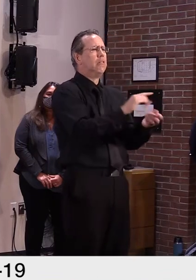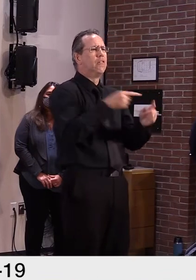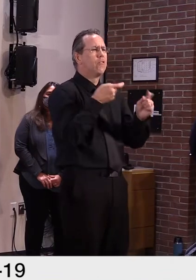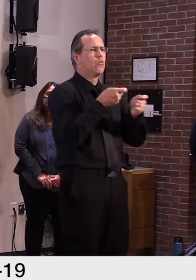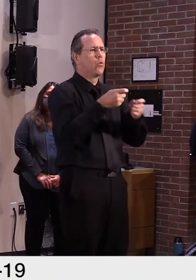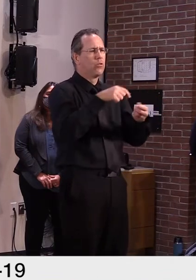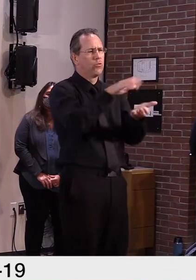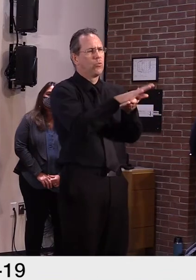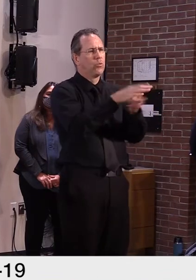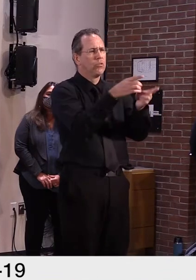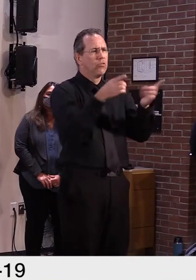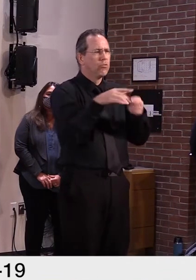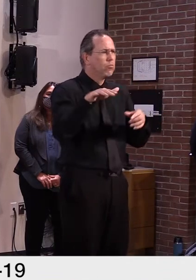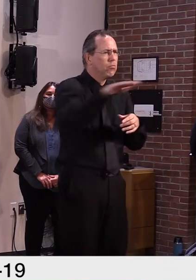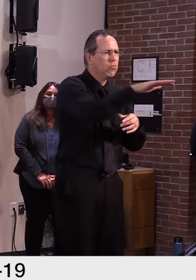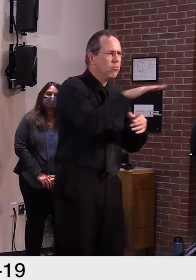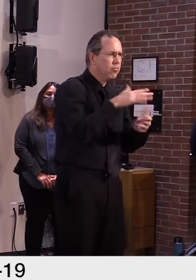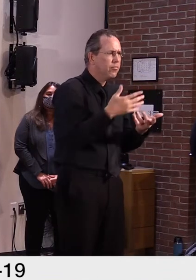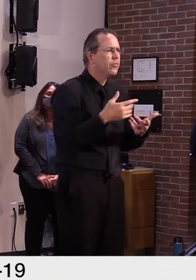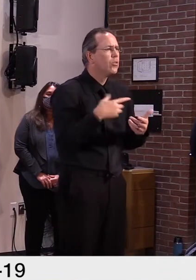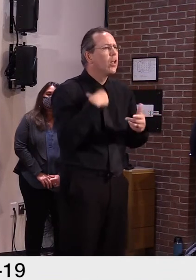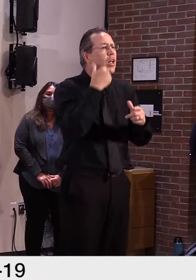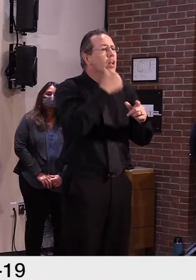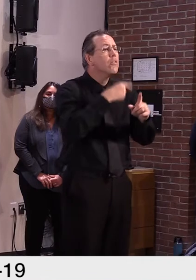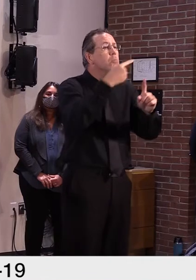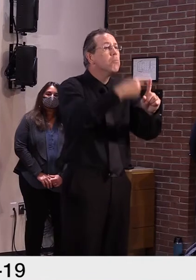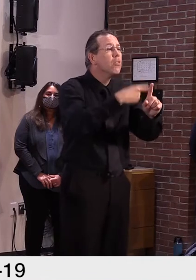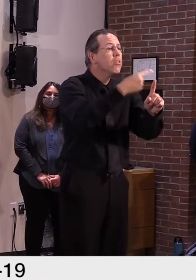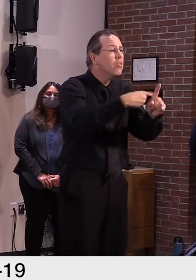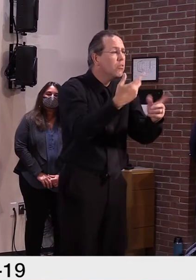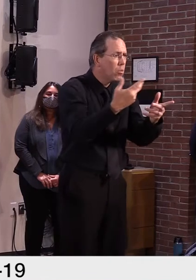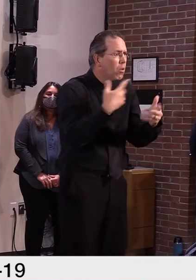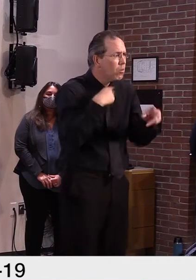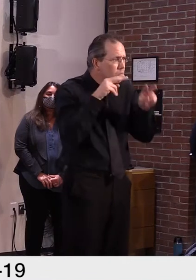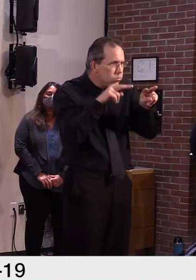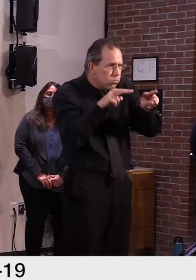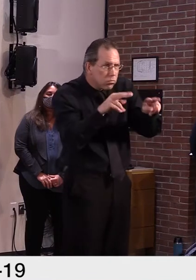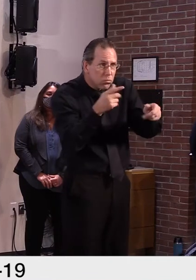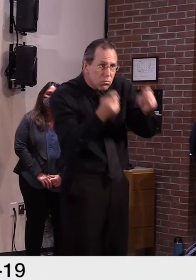month. But at this point, we don't contemplate additional levels or steps.